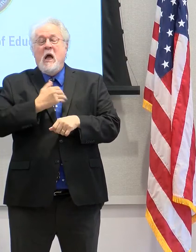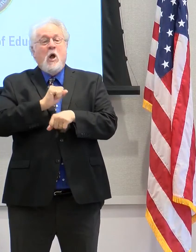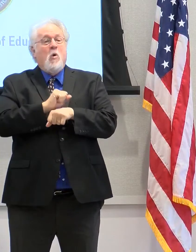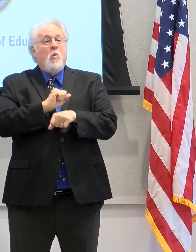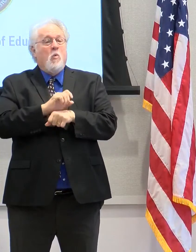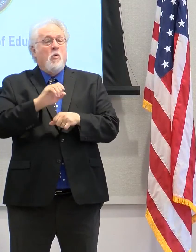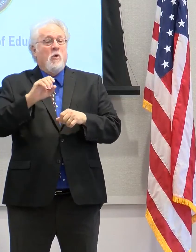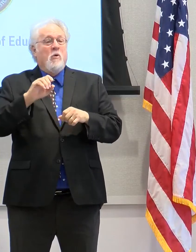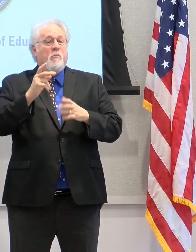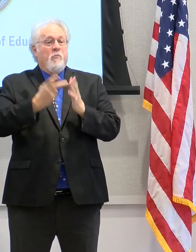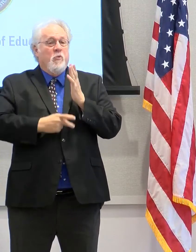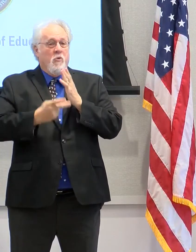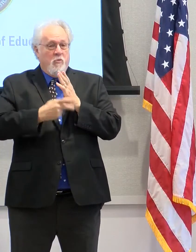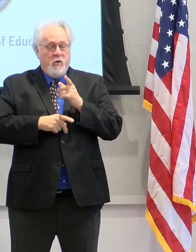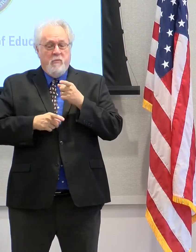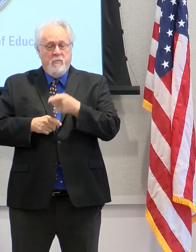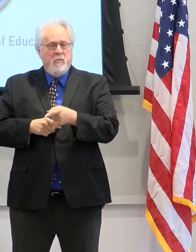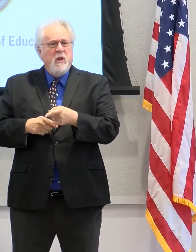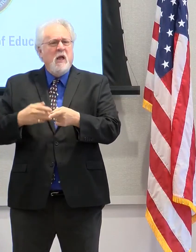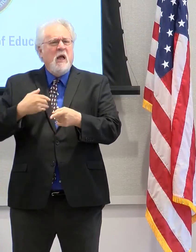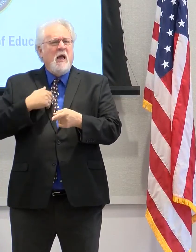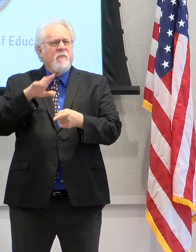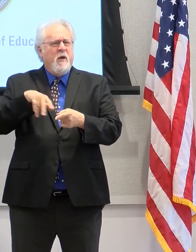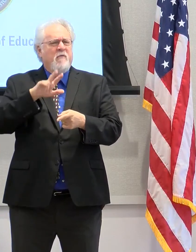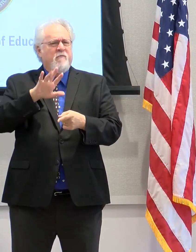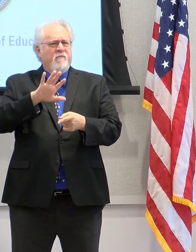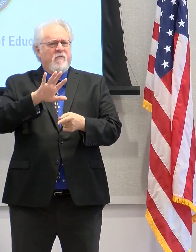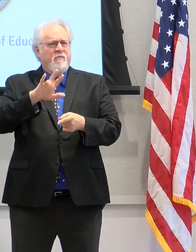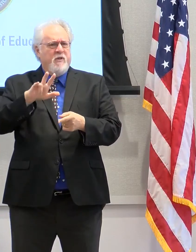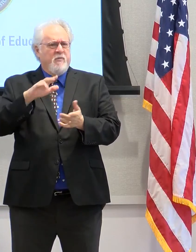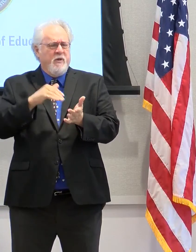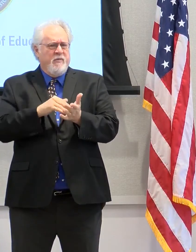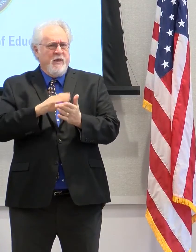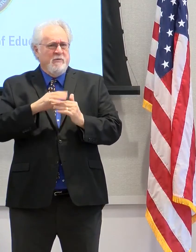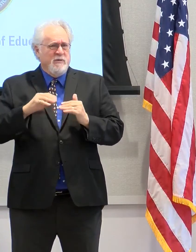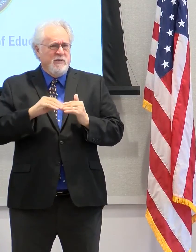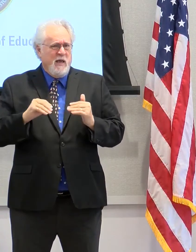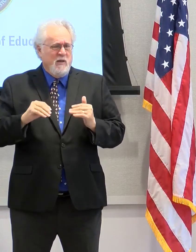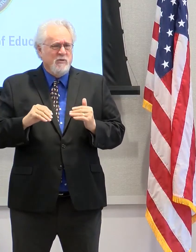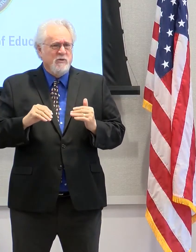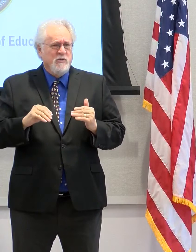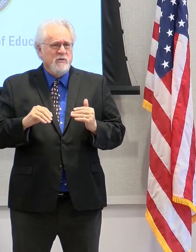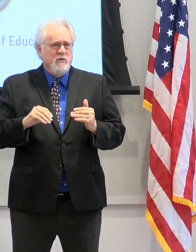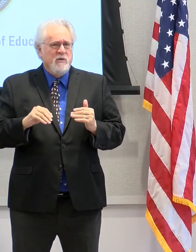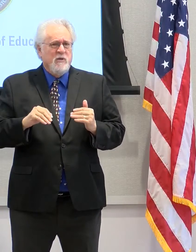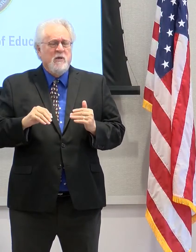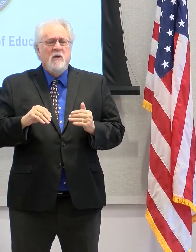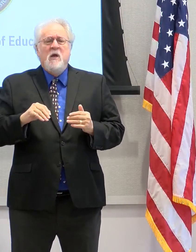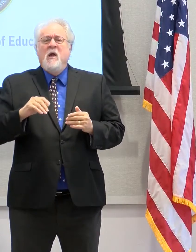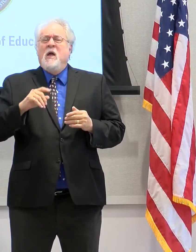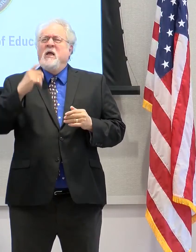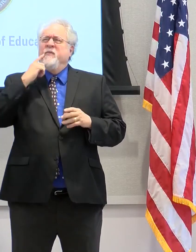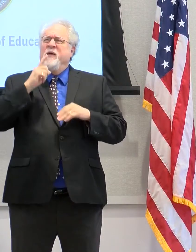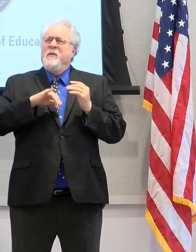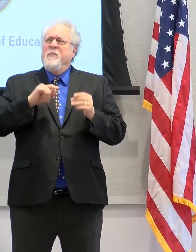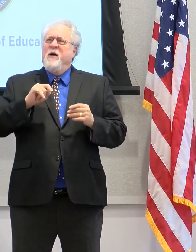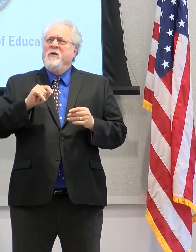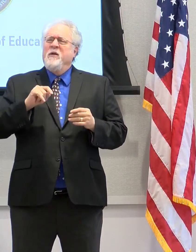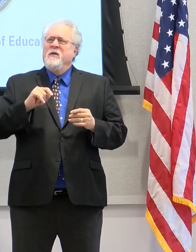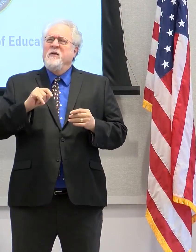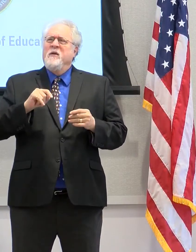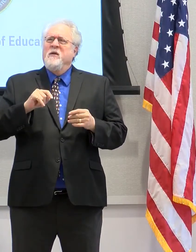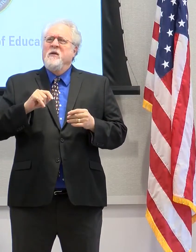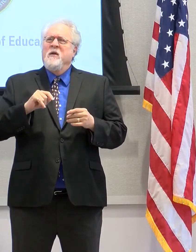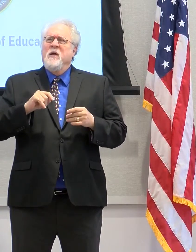program students average salary is about $53,000, right? And so when you think about it, when they come to our